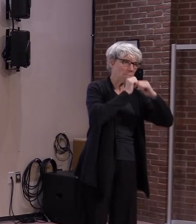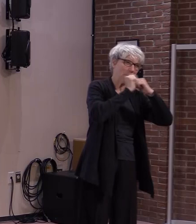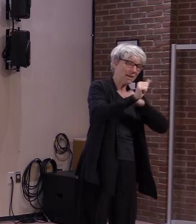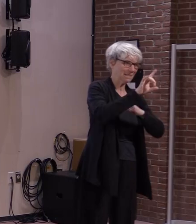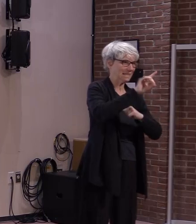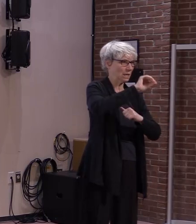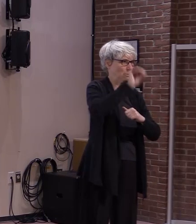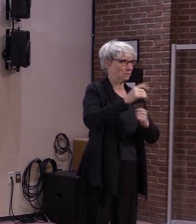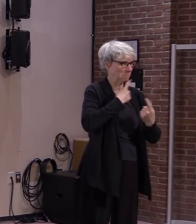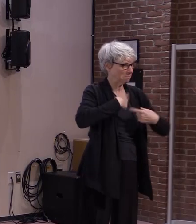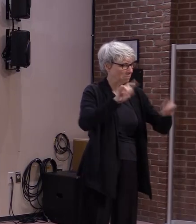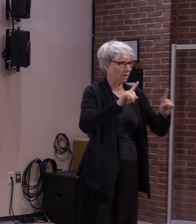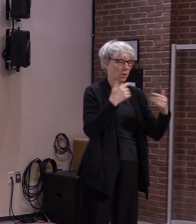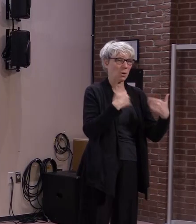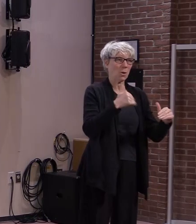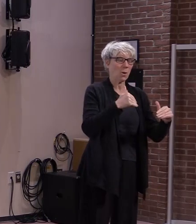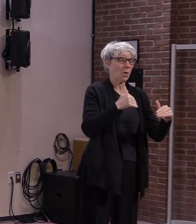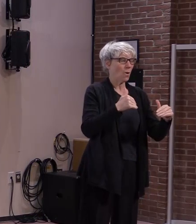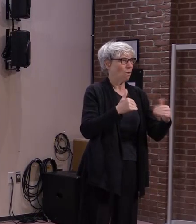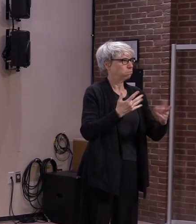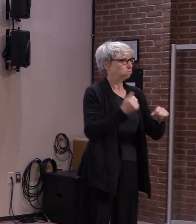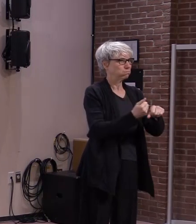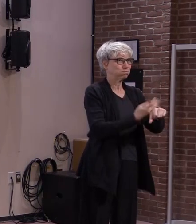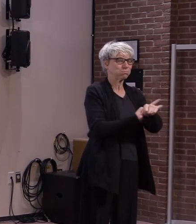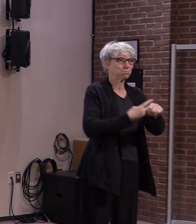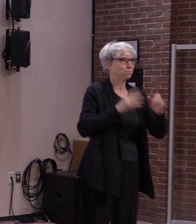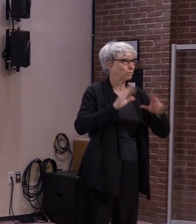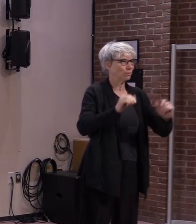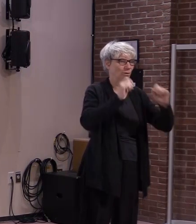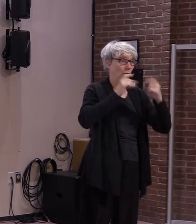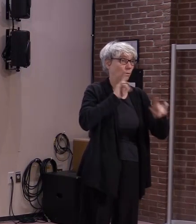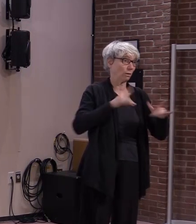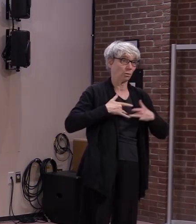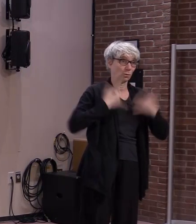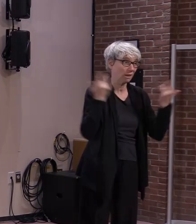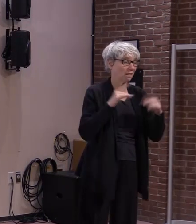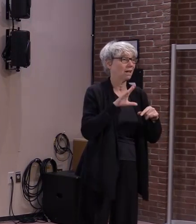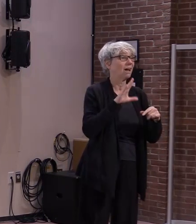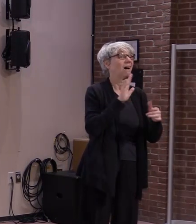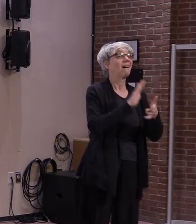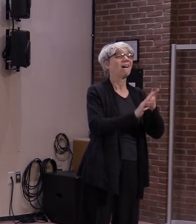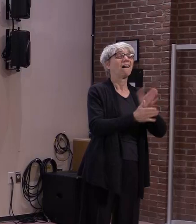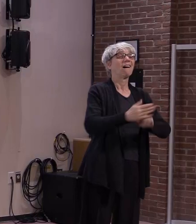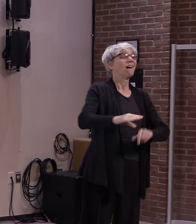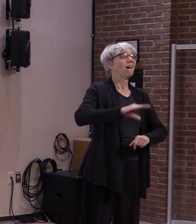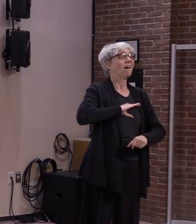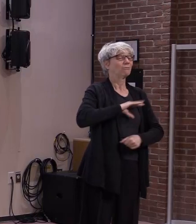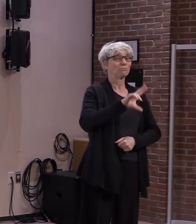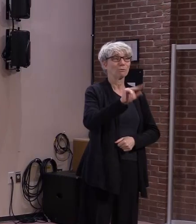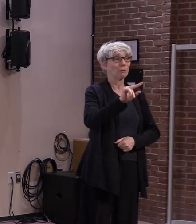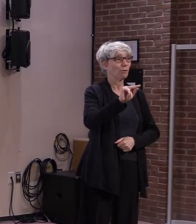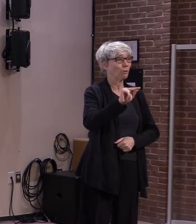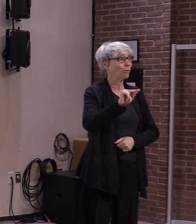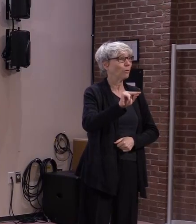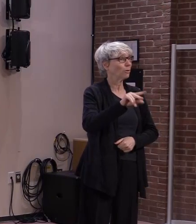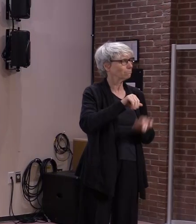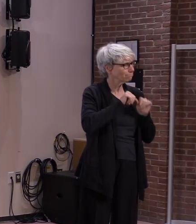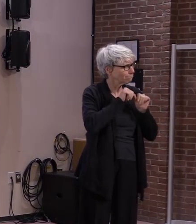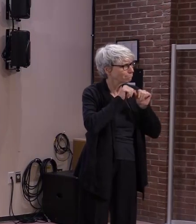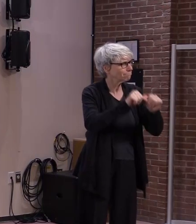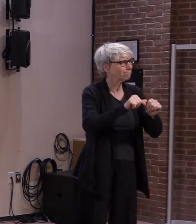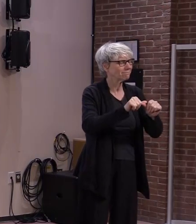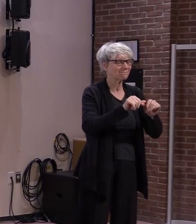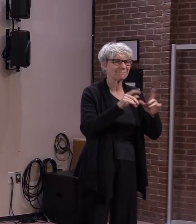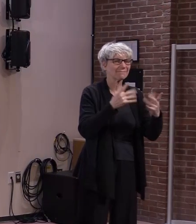remarkable, but we are not stopping there. We will we will all benefit